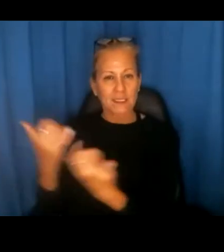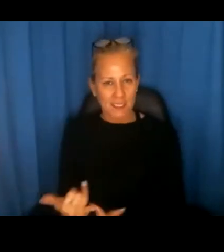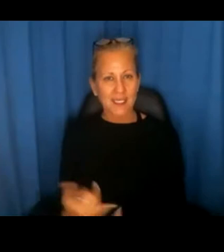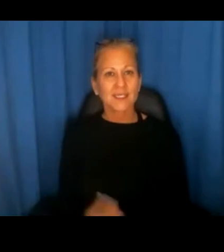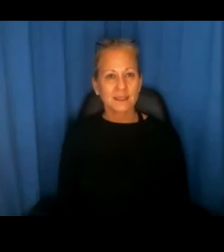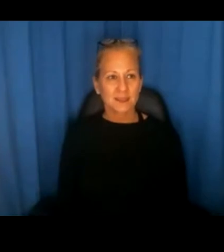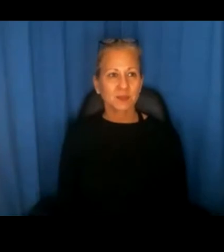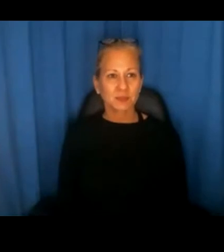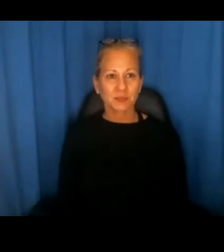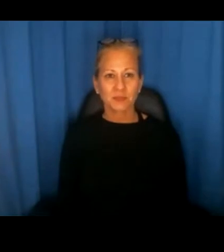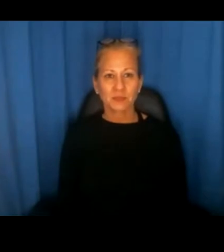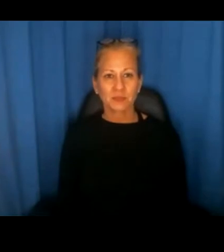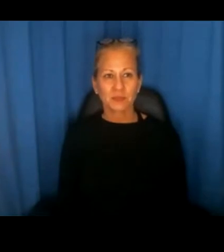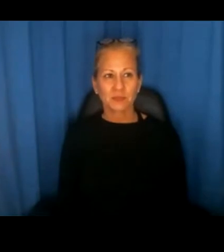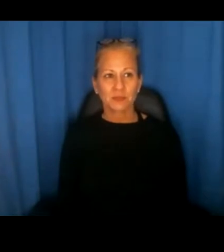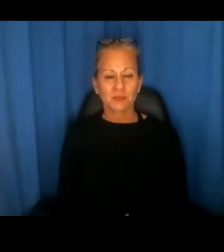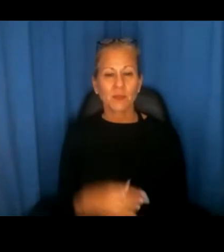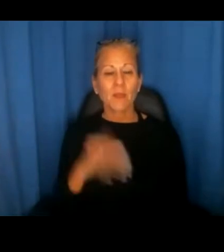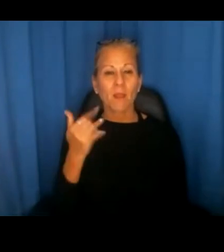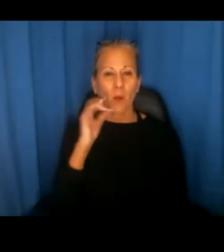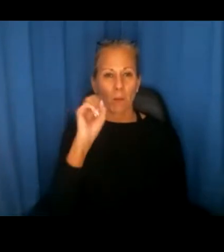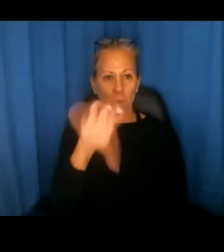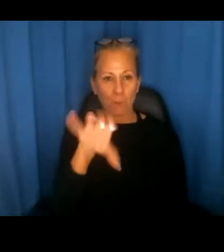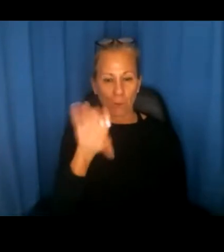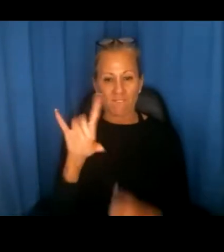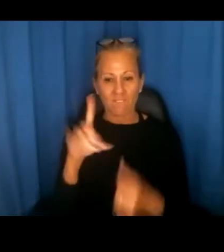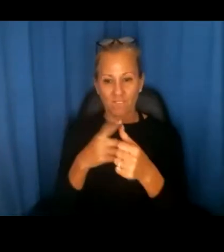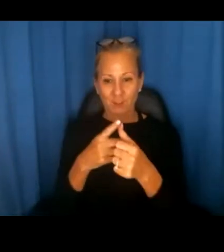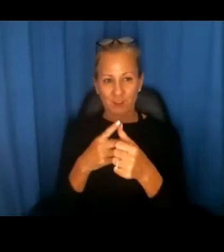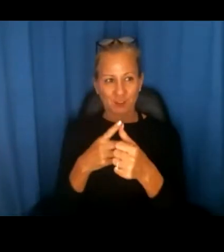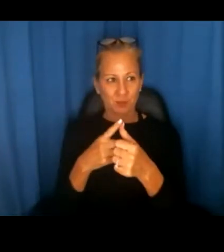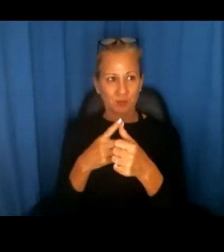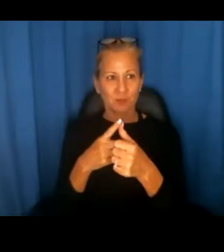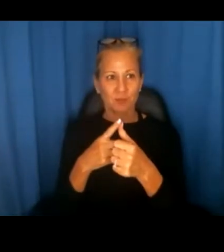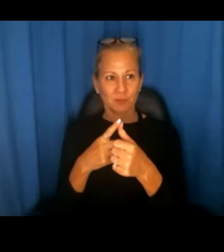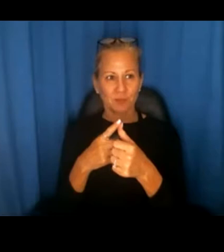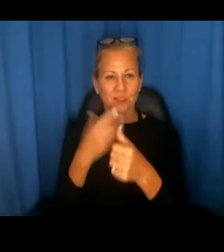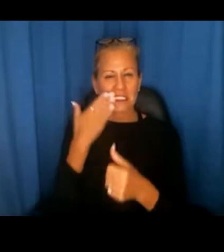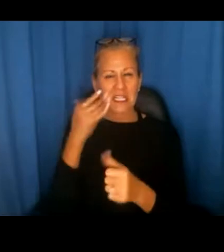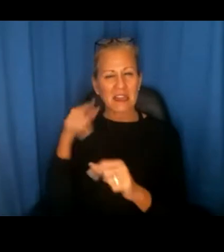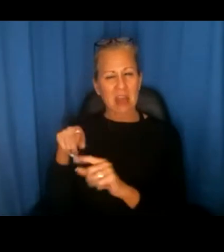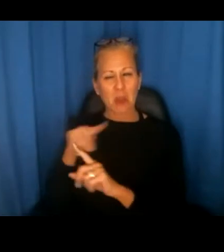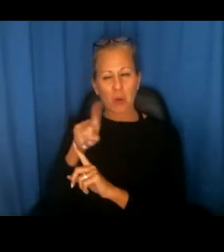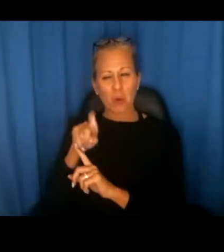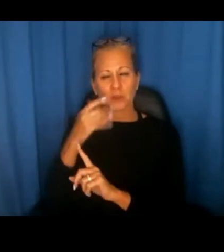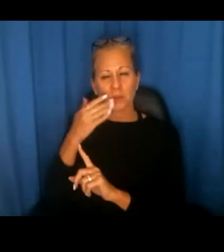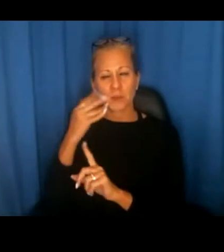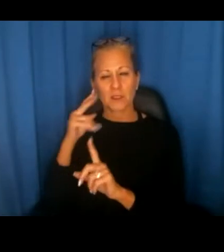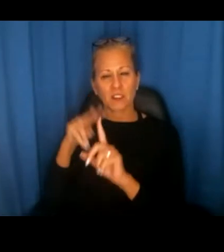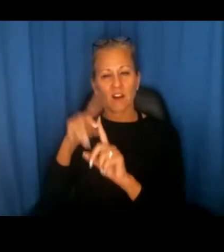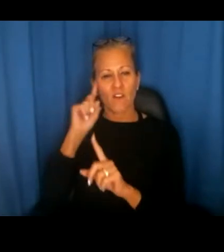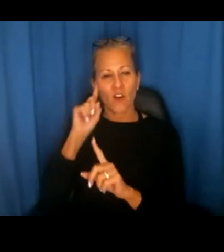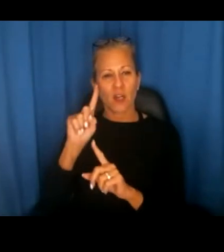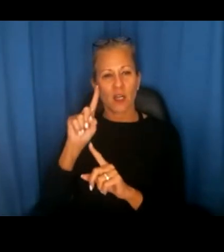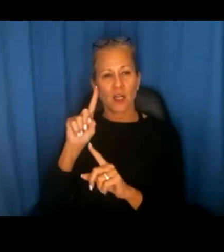Let me fire off the first one here and it will be probably best for Assistant Secretary